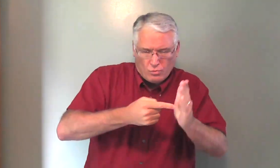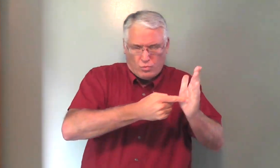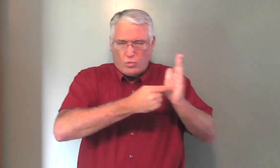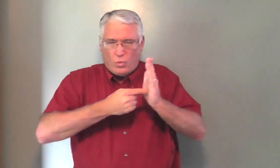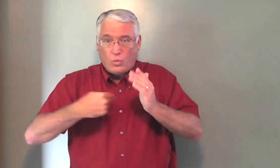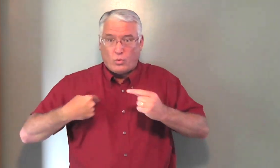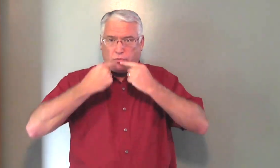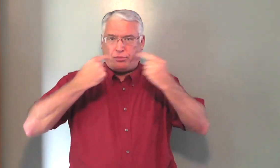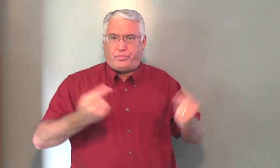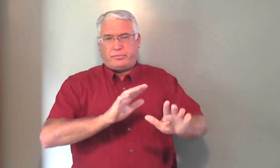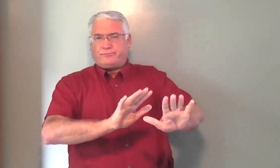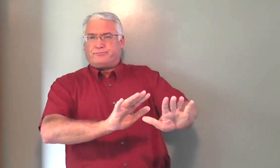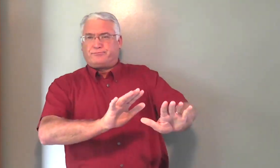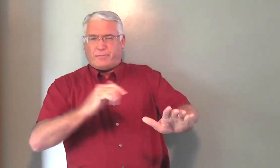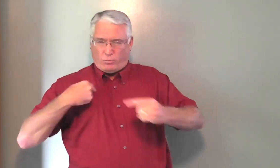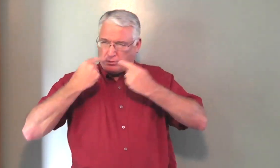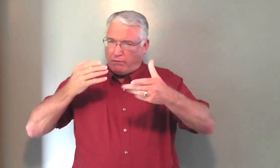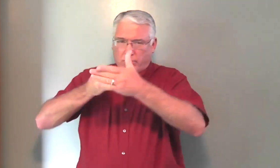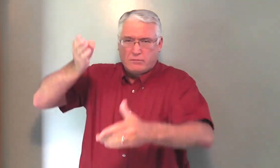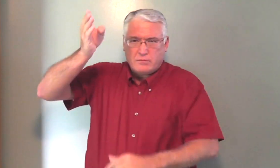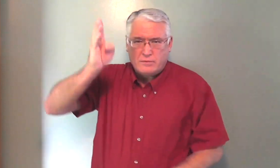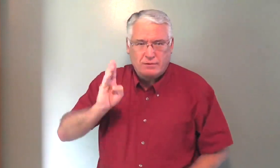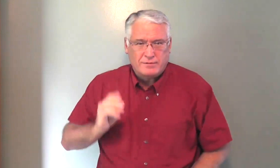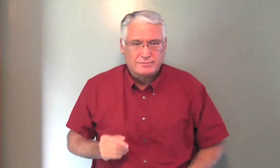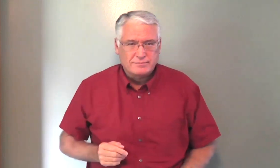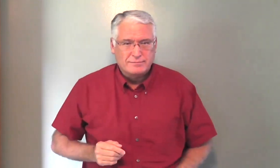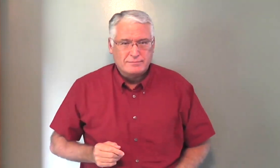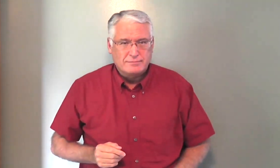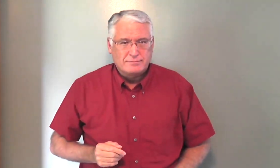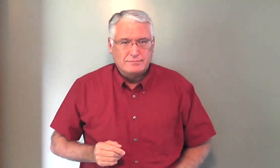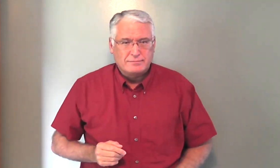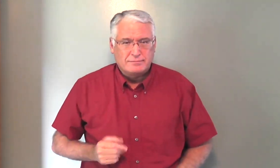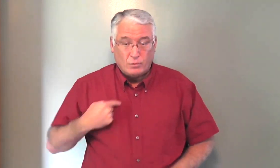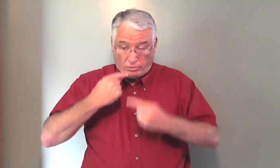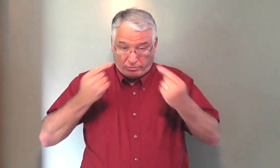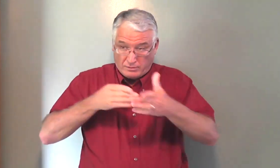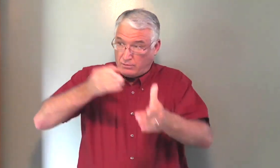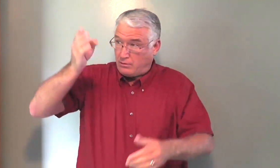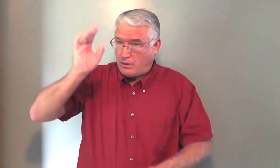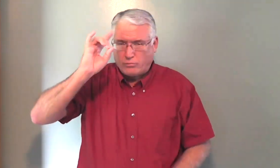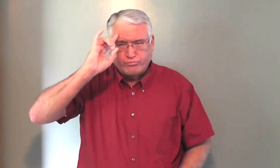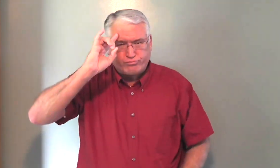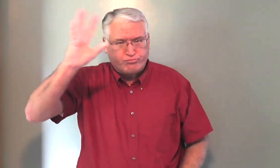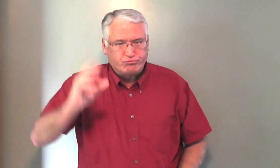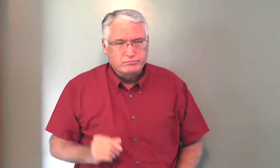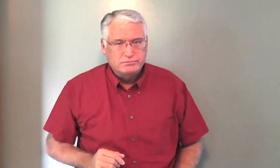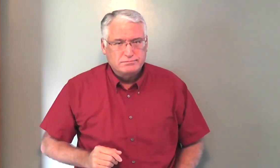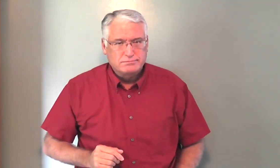darkness of our sins. We have sinned against God. That's a terrible thing.